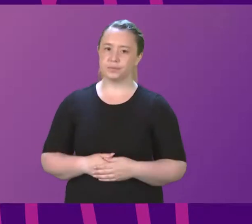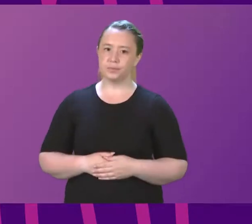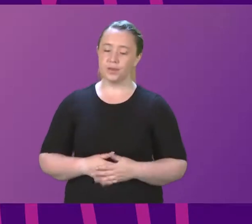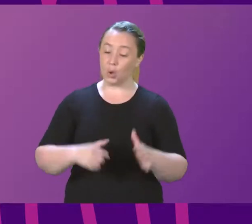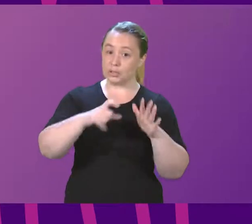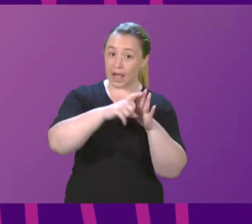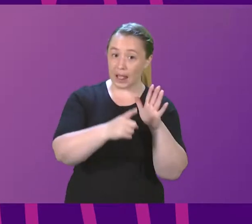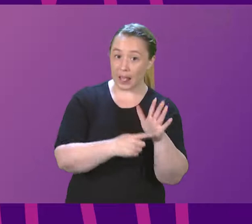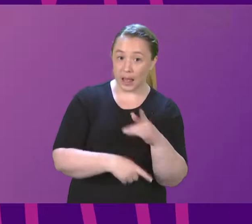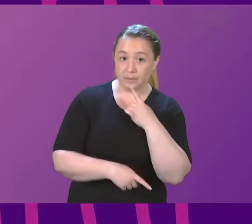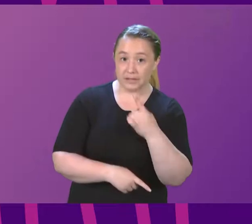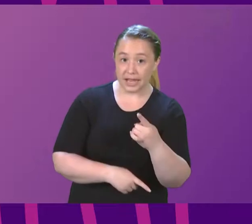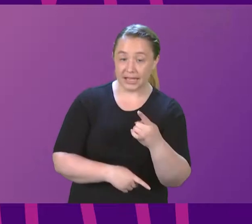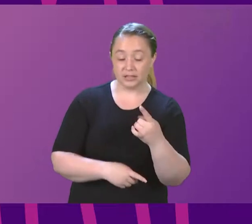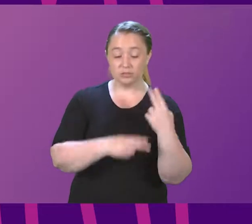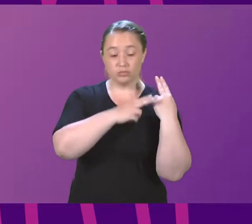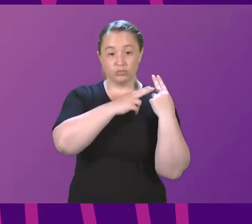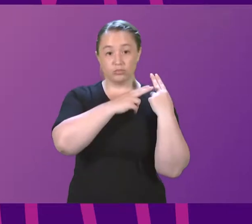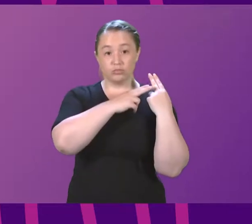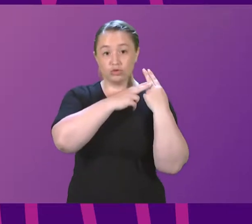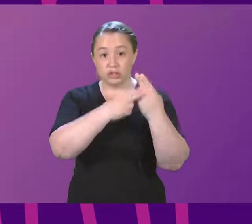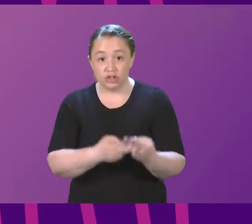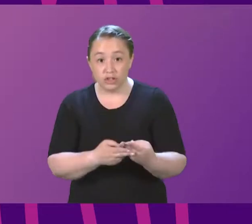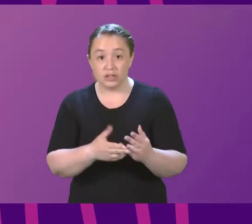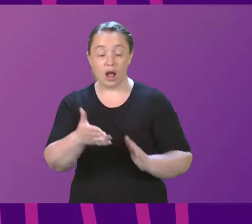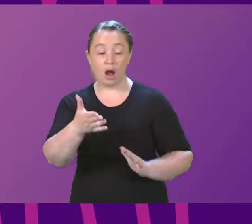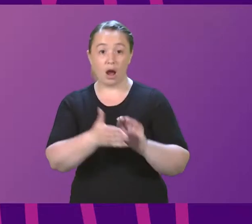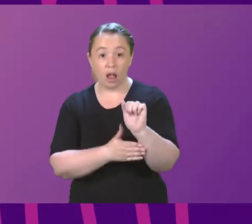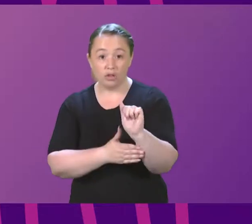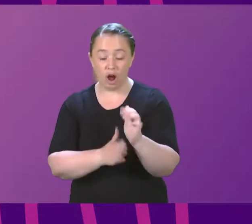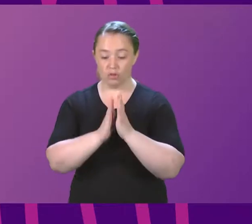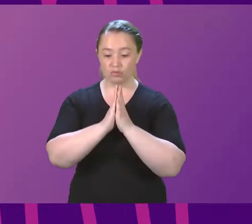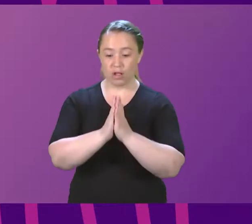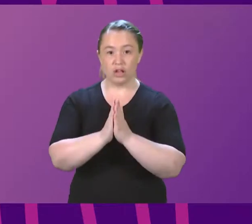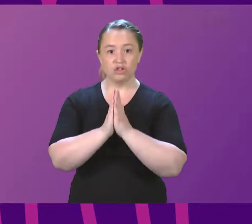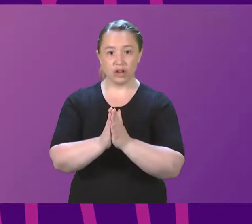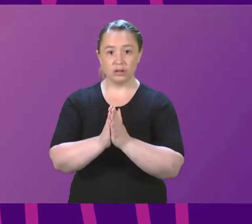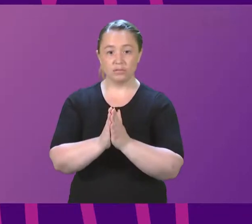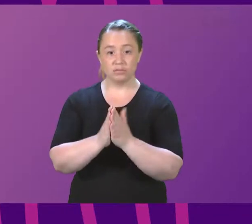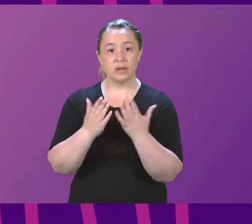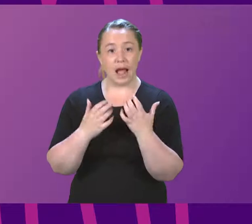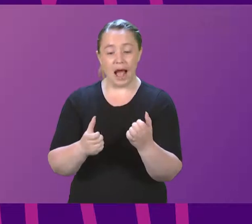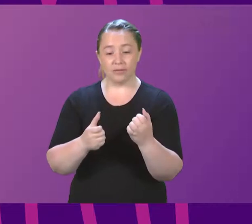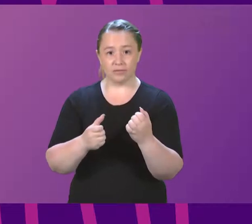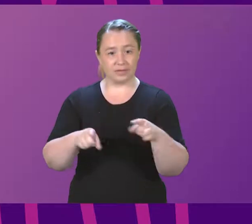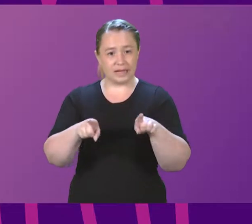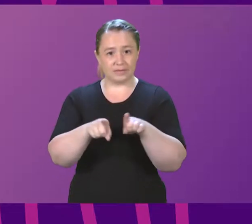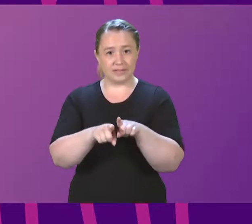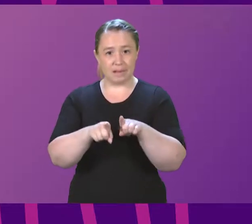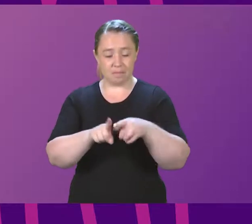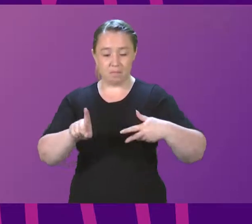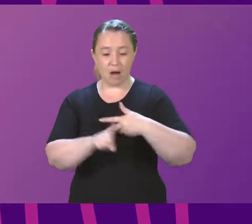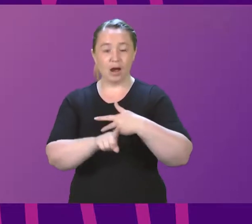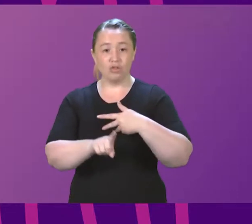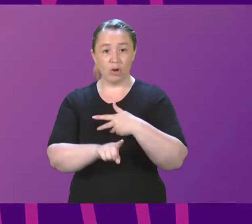traditions, cultures and religion share a common root, which is limitless compassion. They emphasize